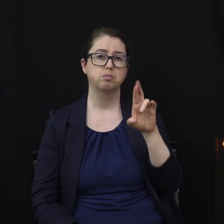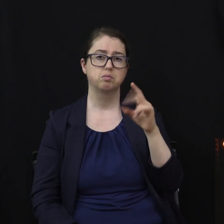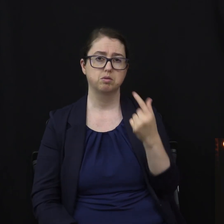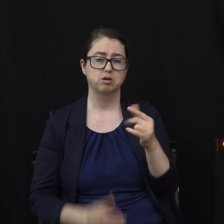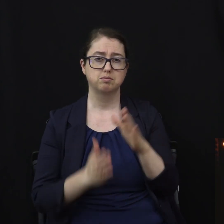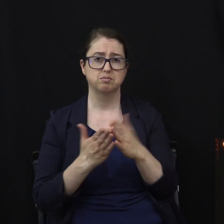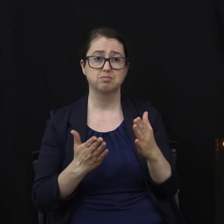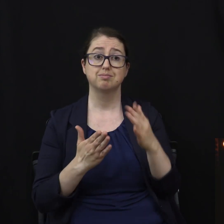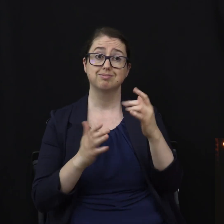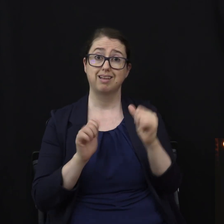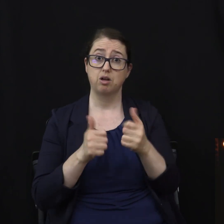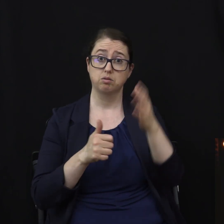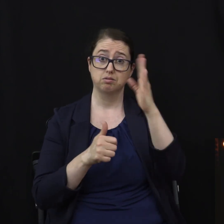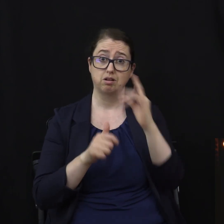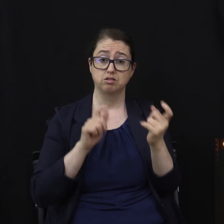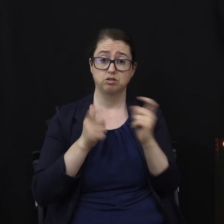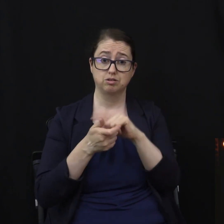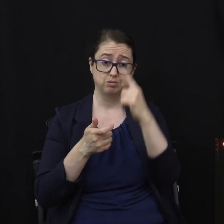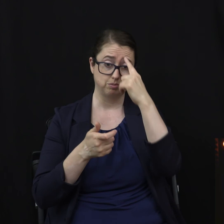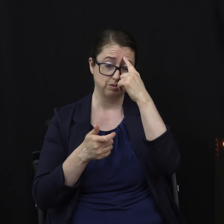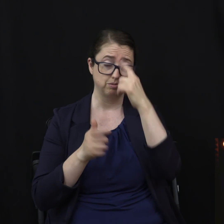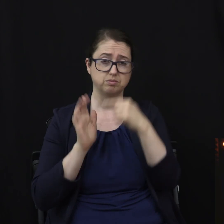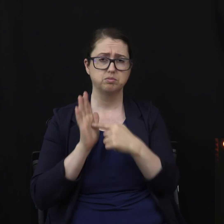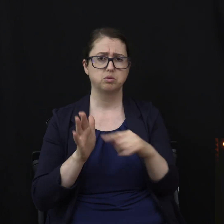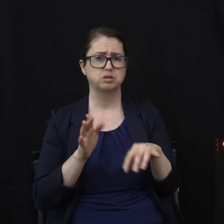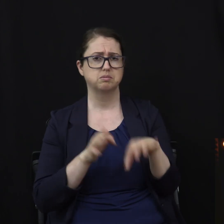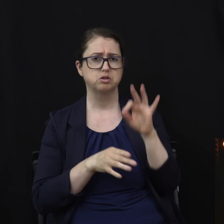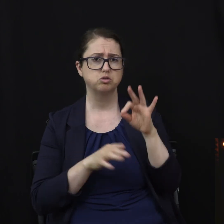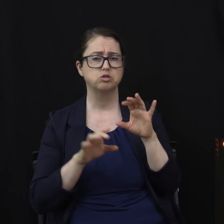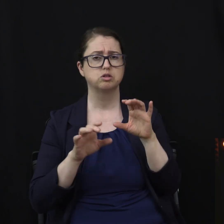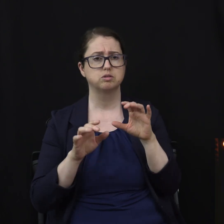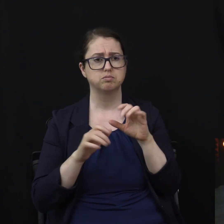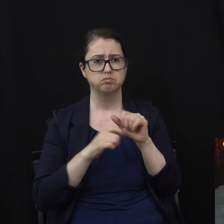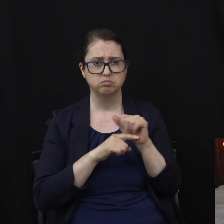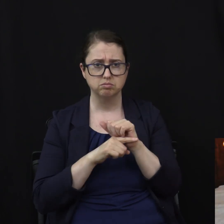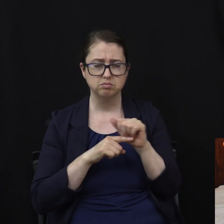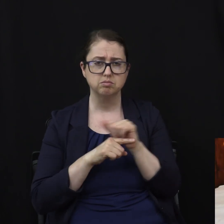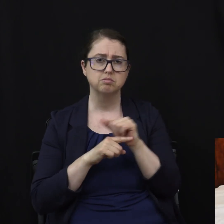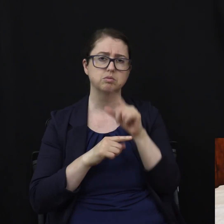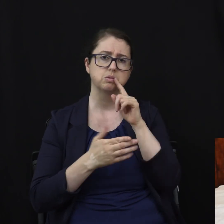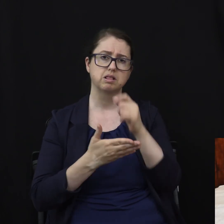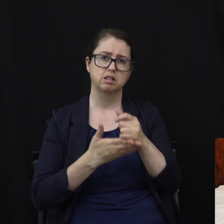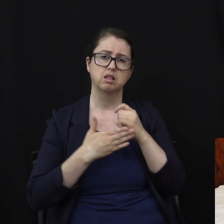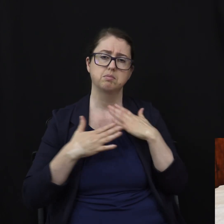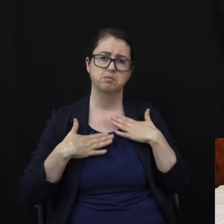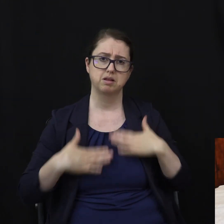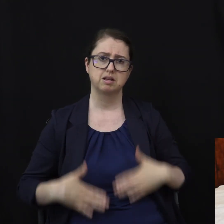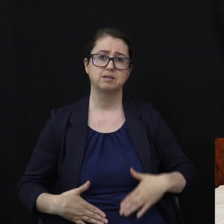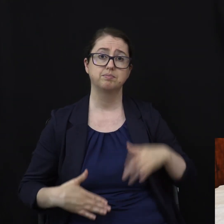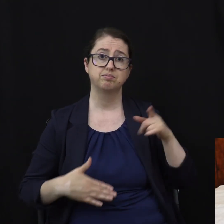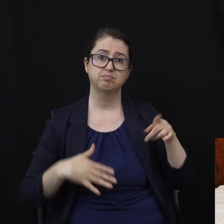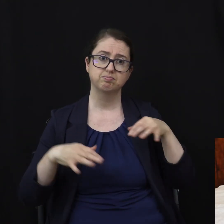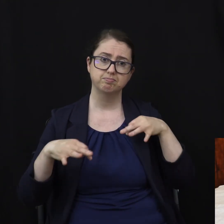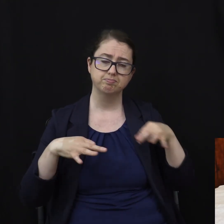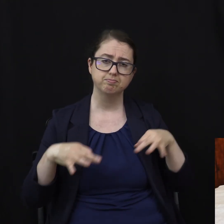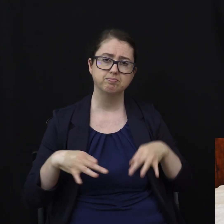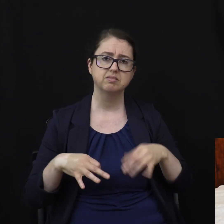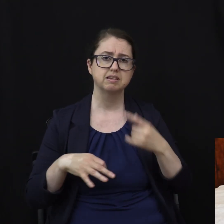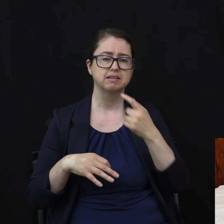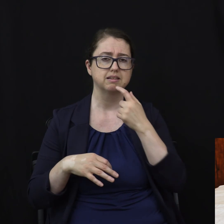shows that spiritual practices are good for our bodies. He goes on to explain that prayer and meditation play